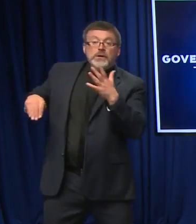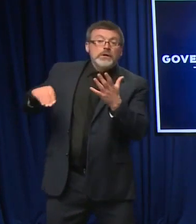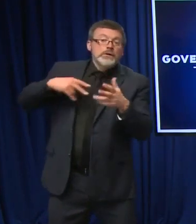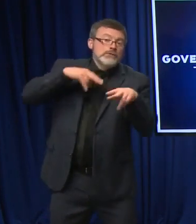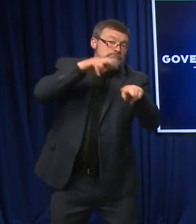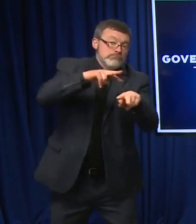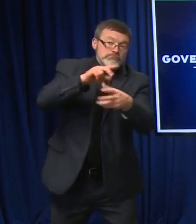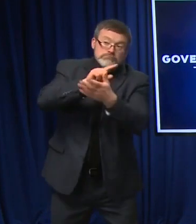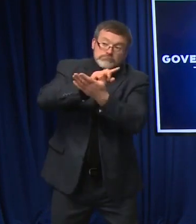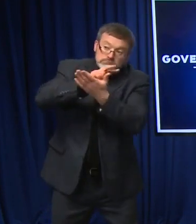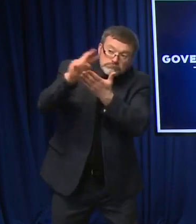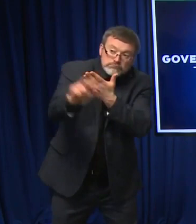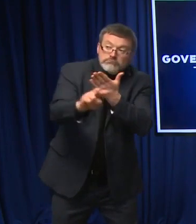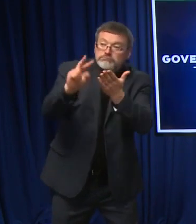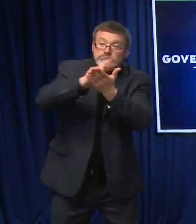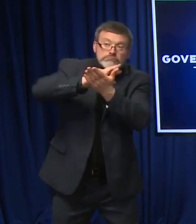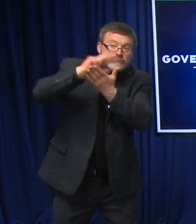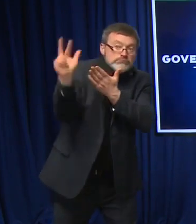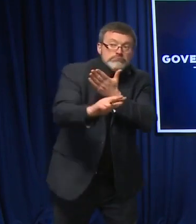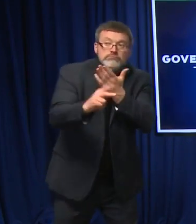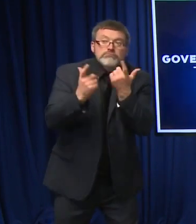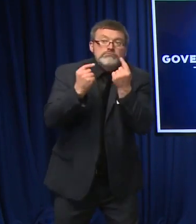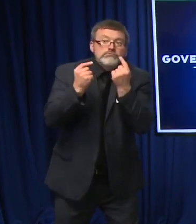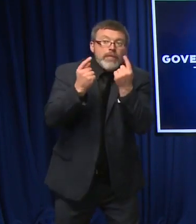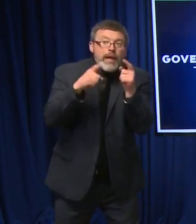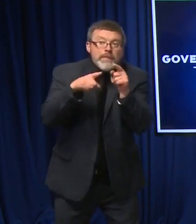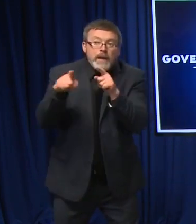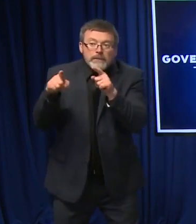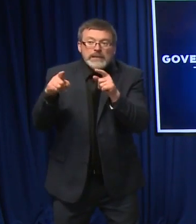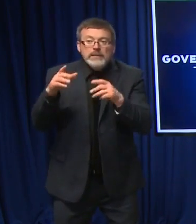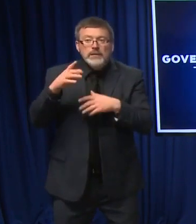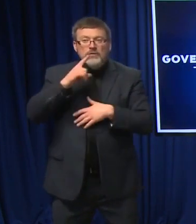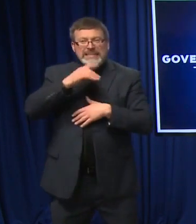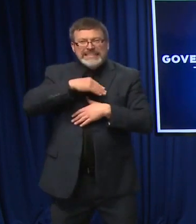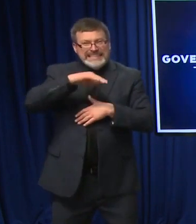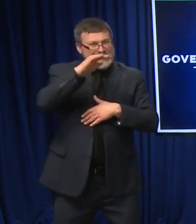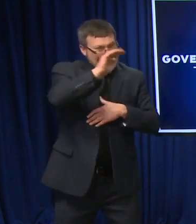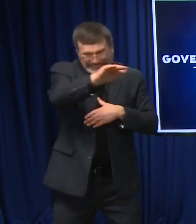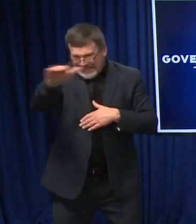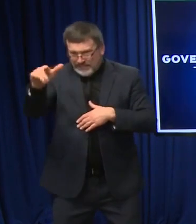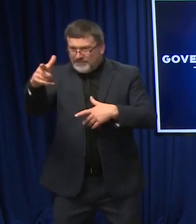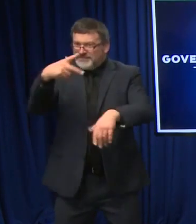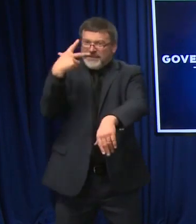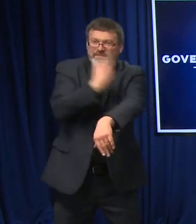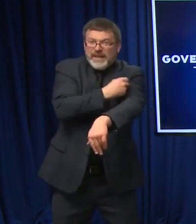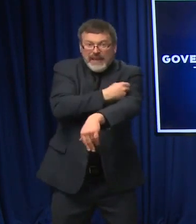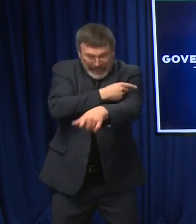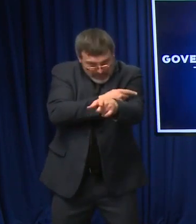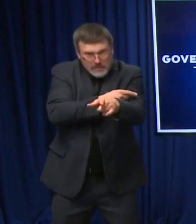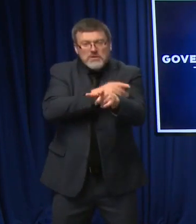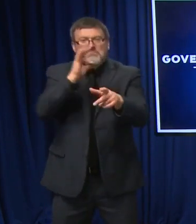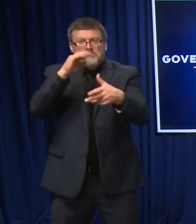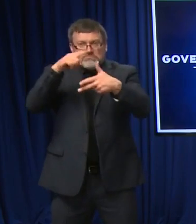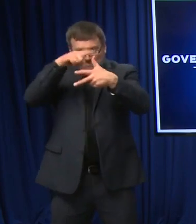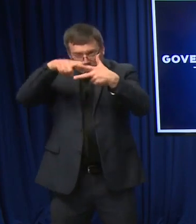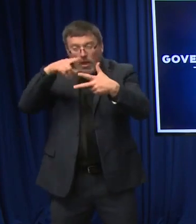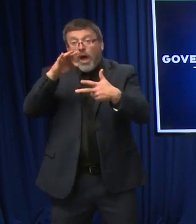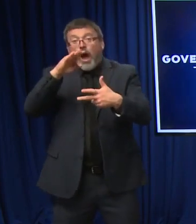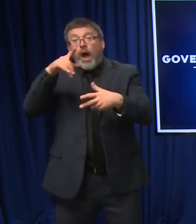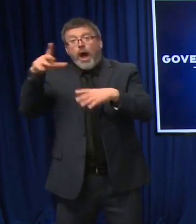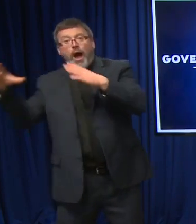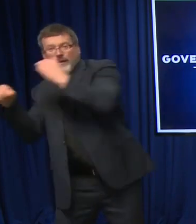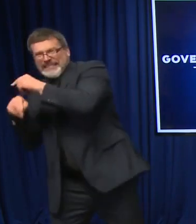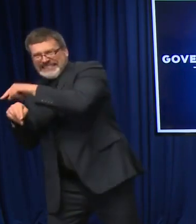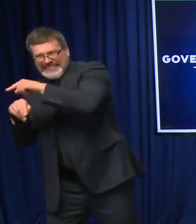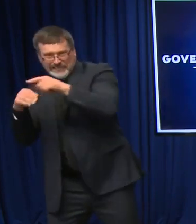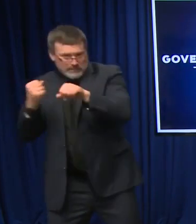fairly bumpy road, and we just want everyone to be vaccinated, boosted, be safe, because the system right now is at an emergency point, as you identified.